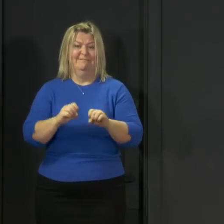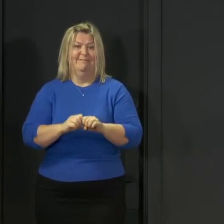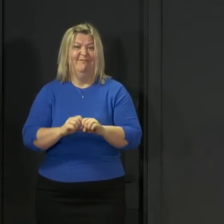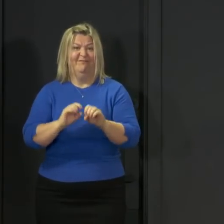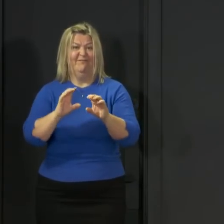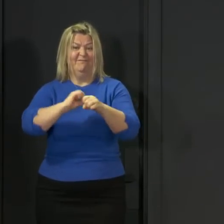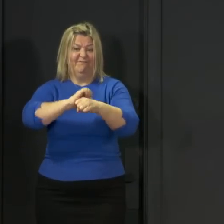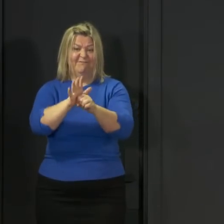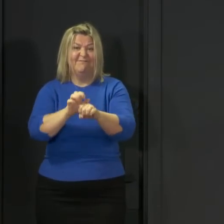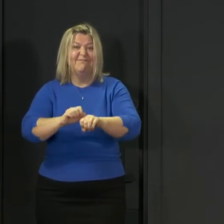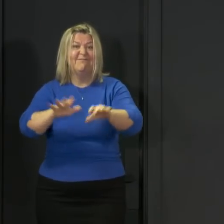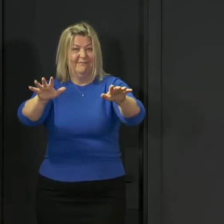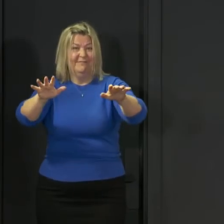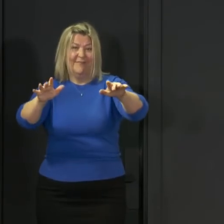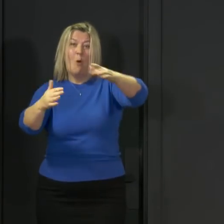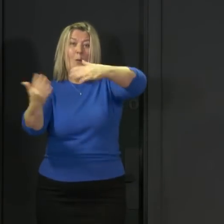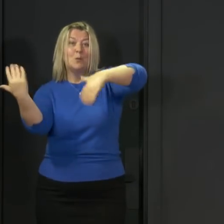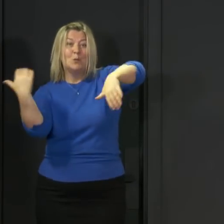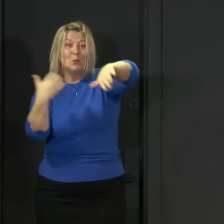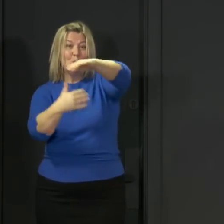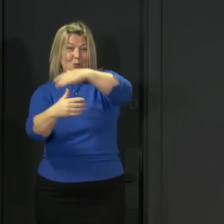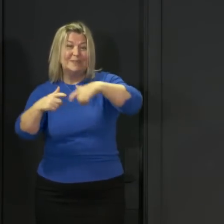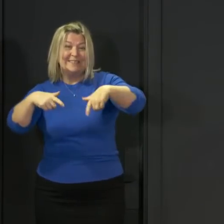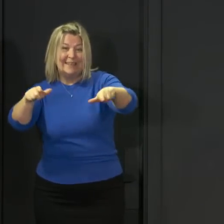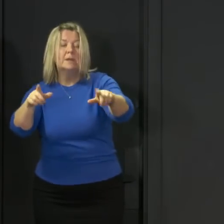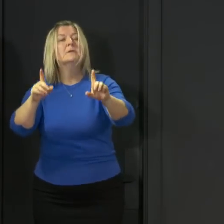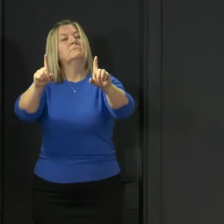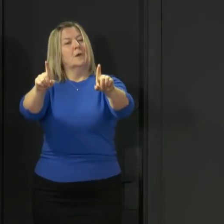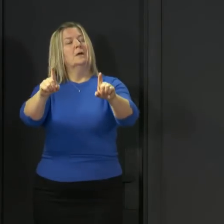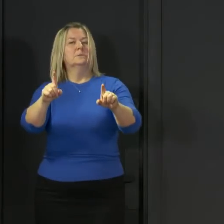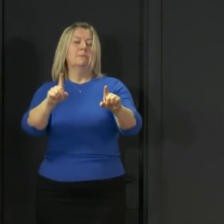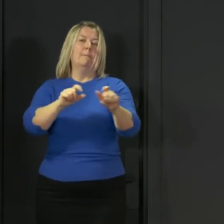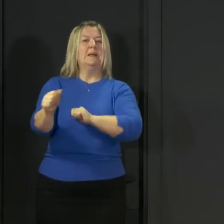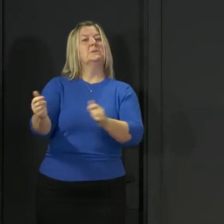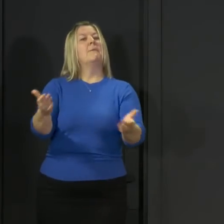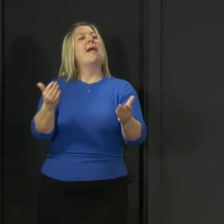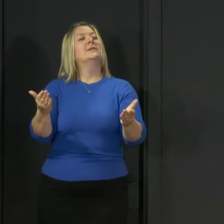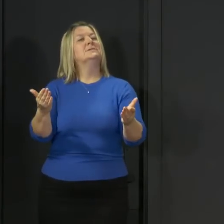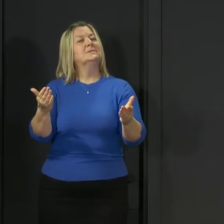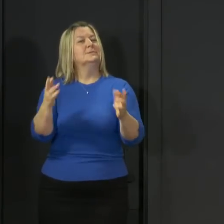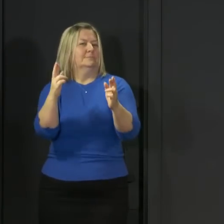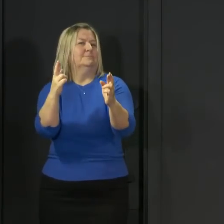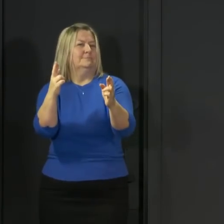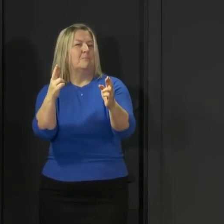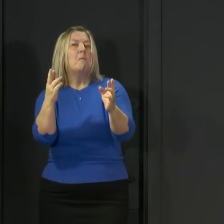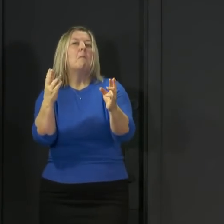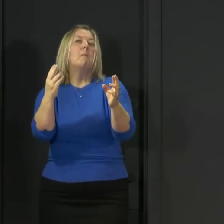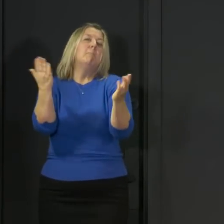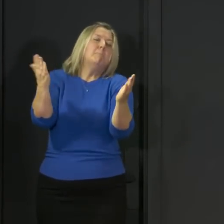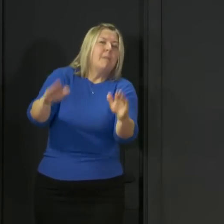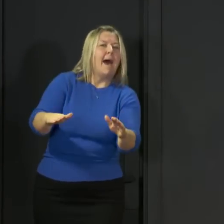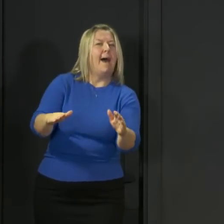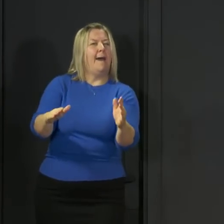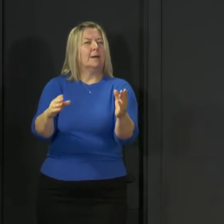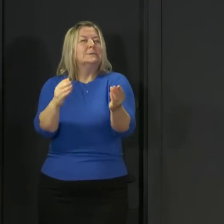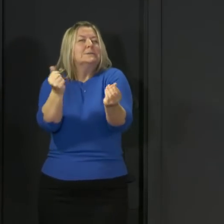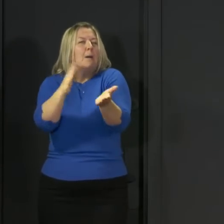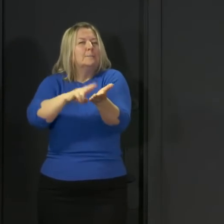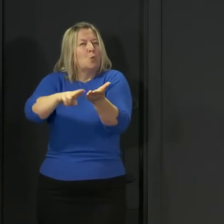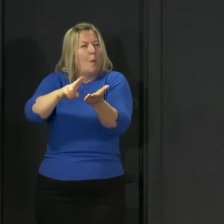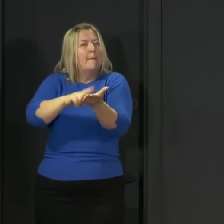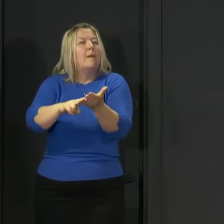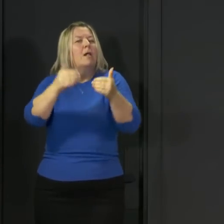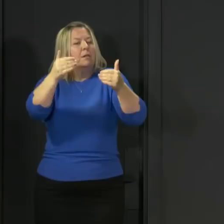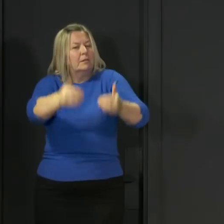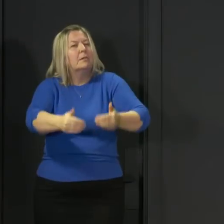journey to a better balance, I hope, than the one we have today. And as we take each step, we must make sure the ground